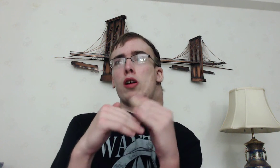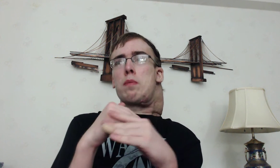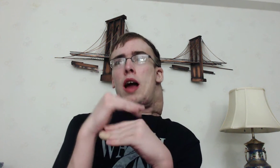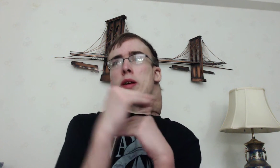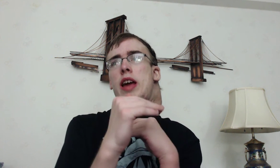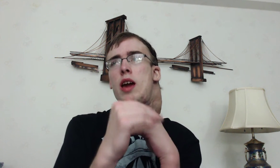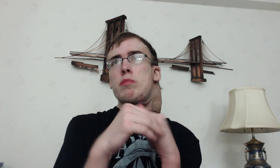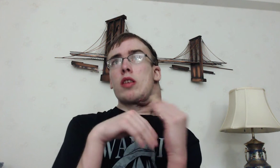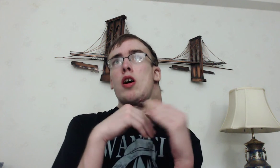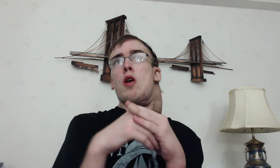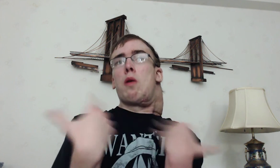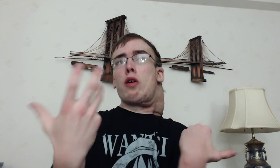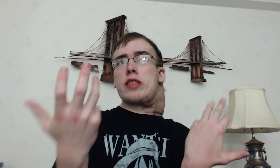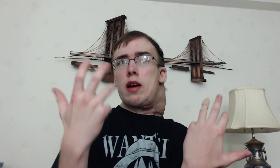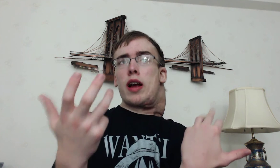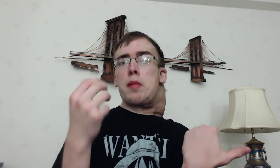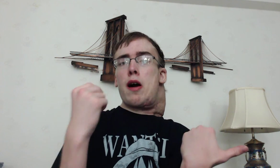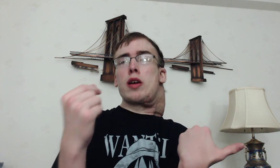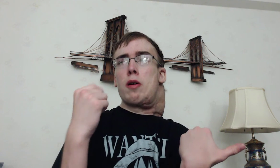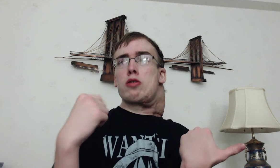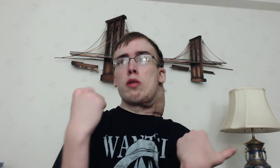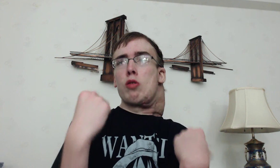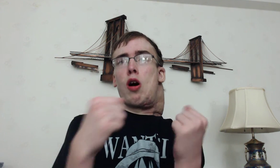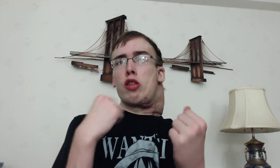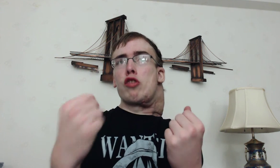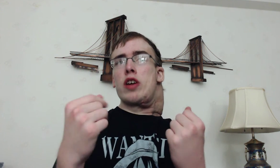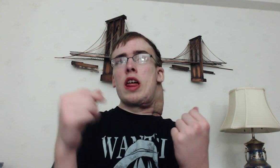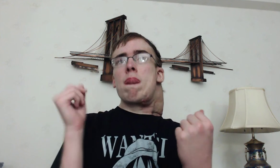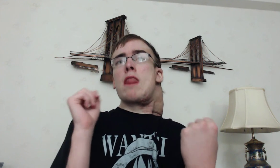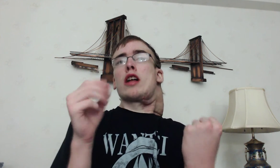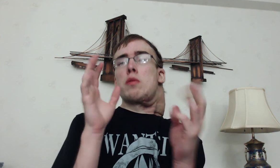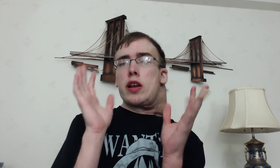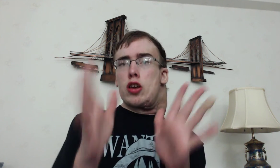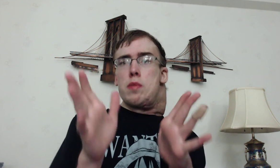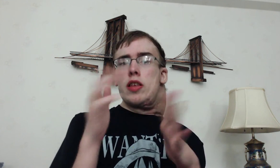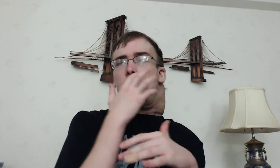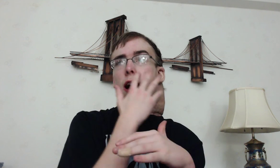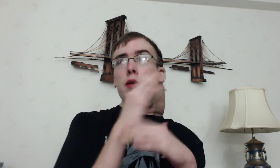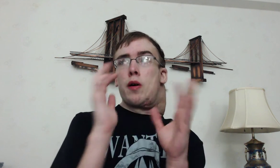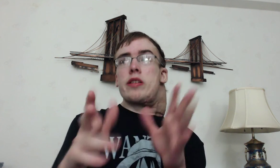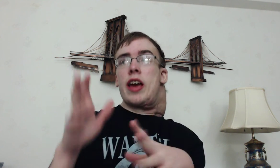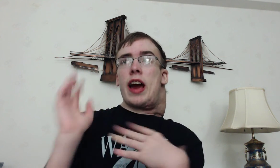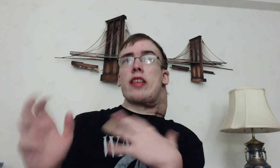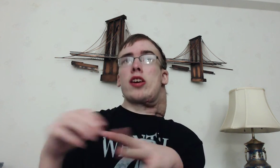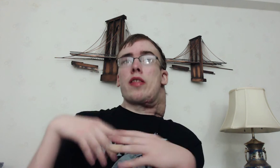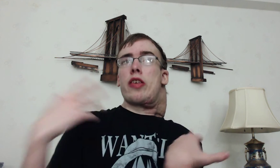pirate games While staring at the bounty poster of Law and Luffy So I do believe Kaido is going to take action eventually